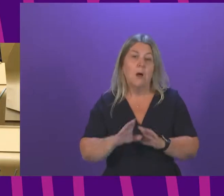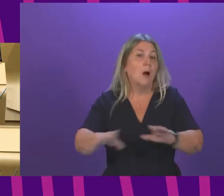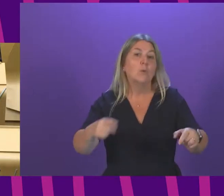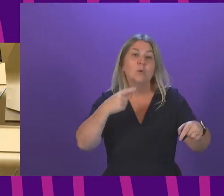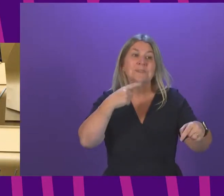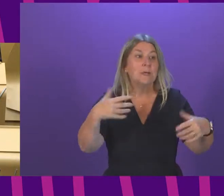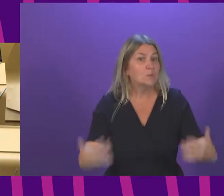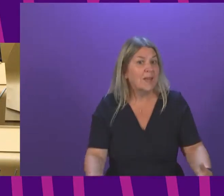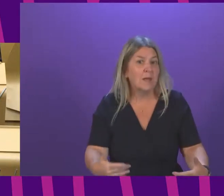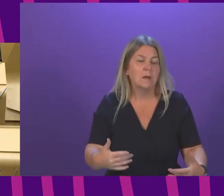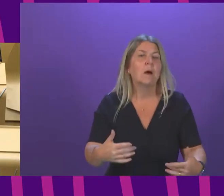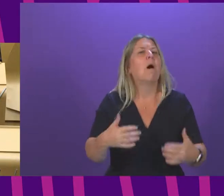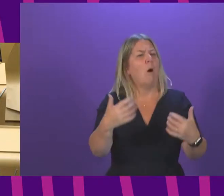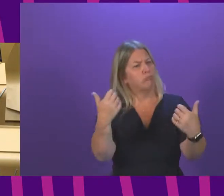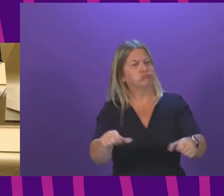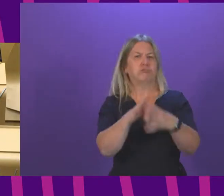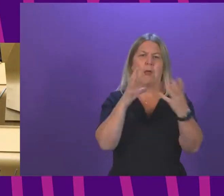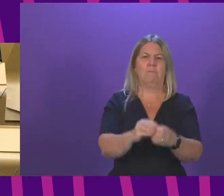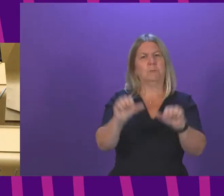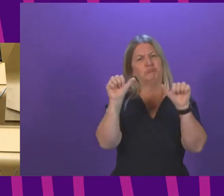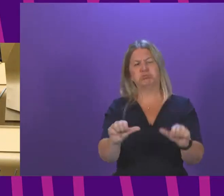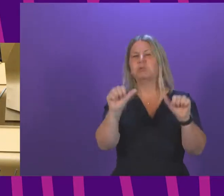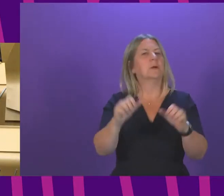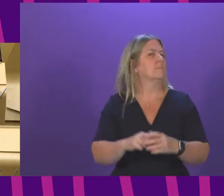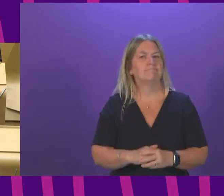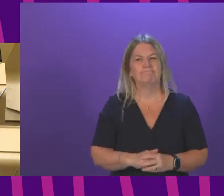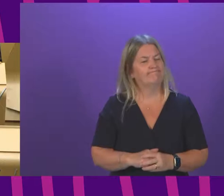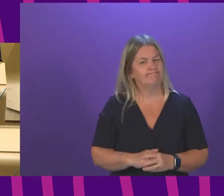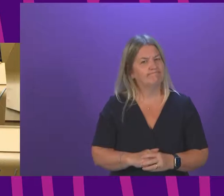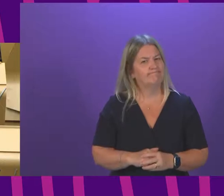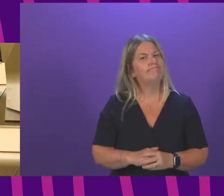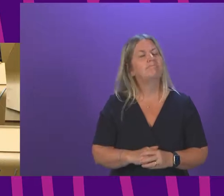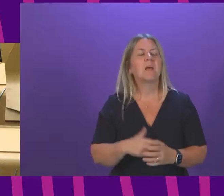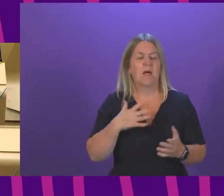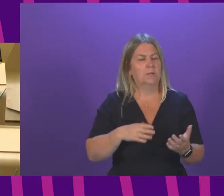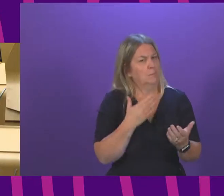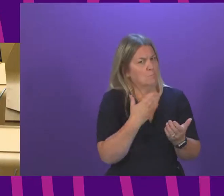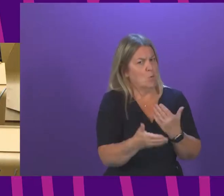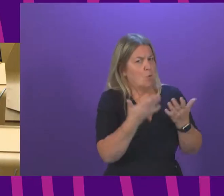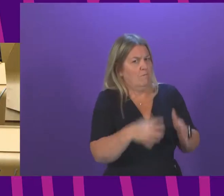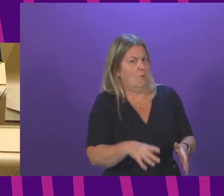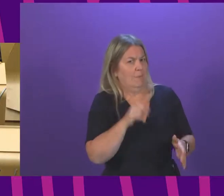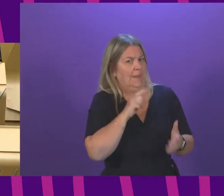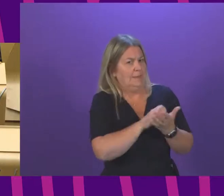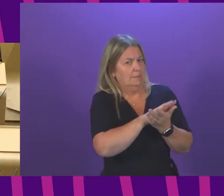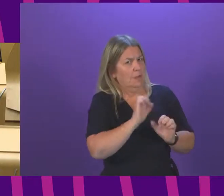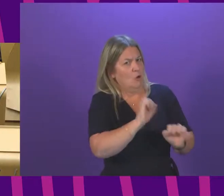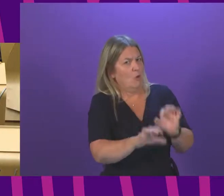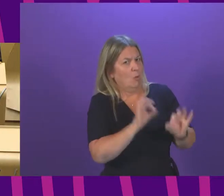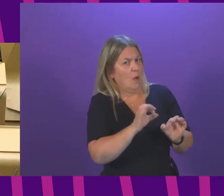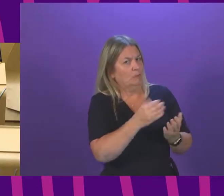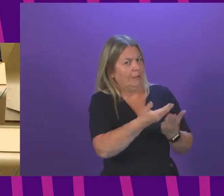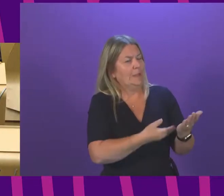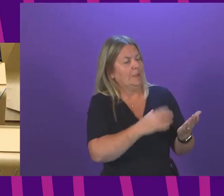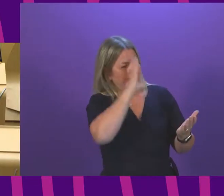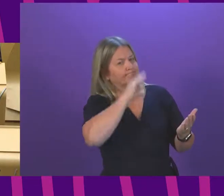journey is complete because I await further conclusions from Lady Smith's inquiry. Indeed, it would be premature for me to say that the journey was